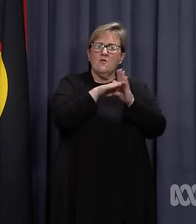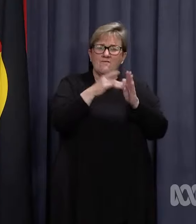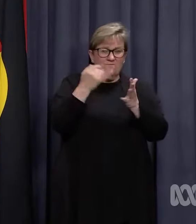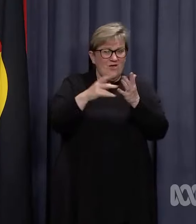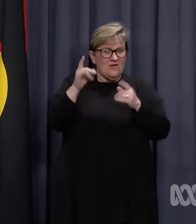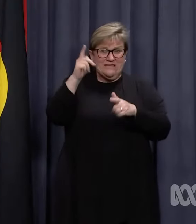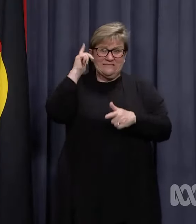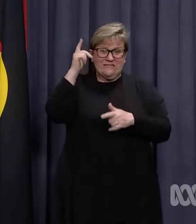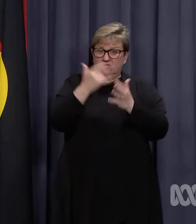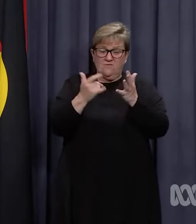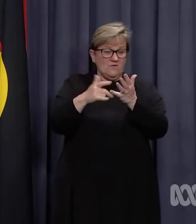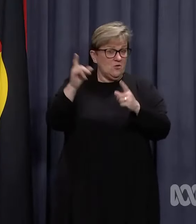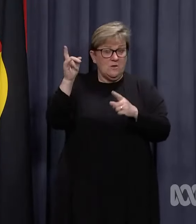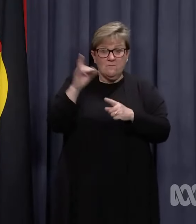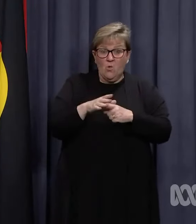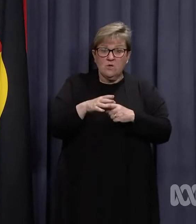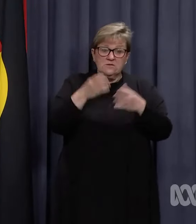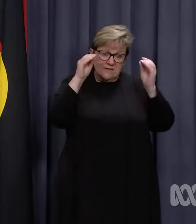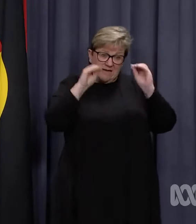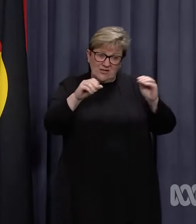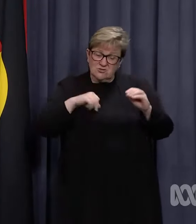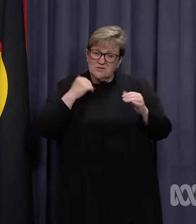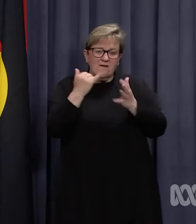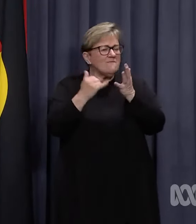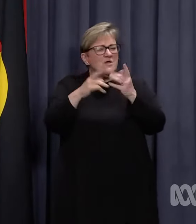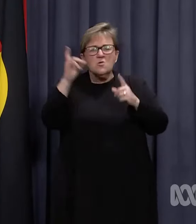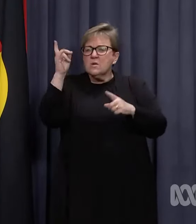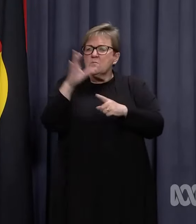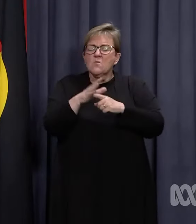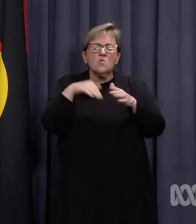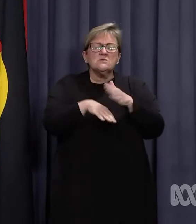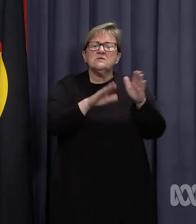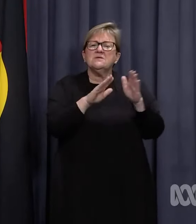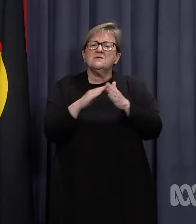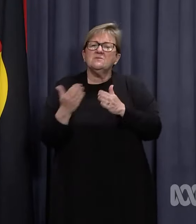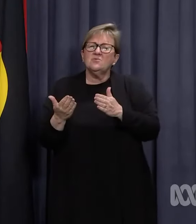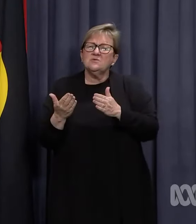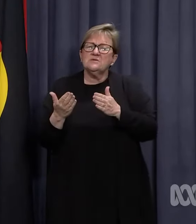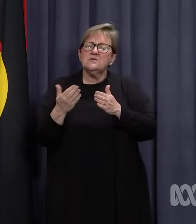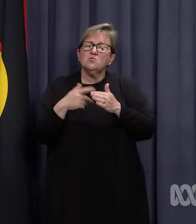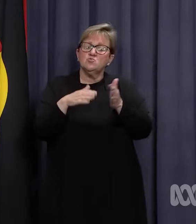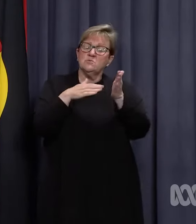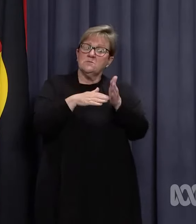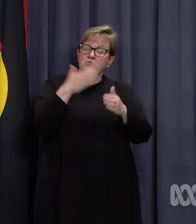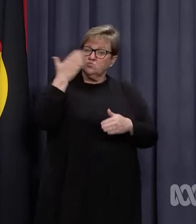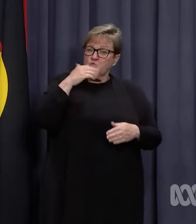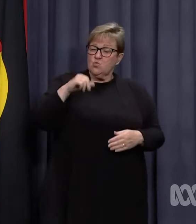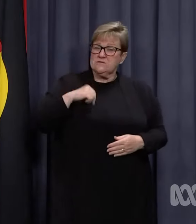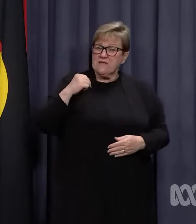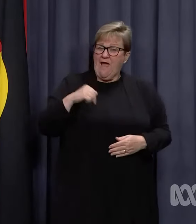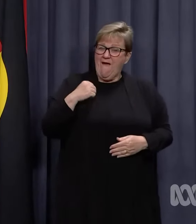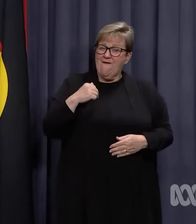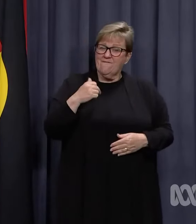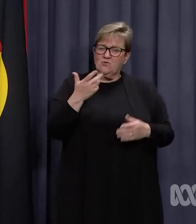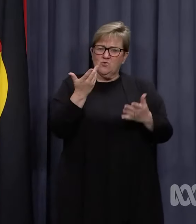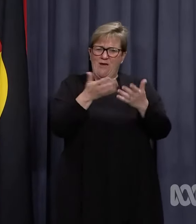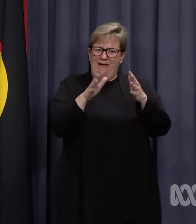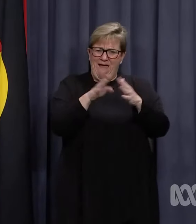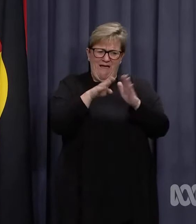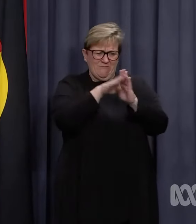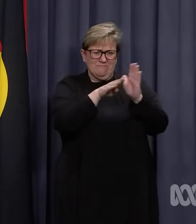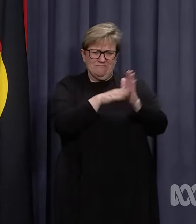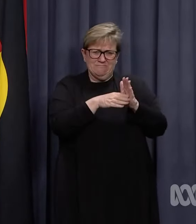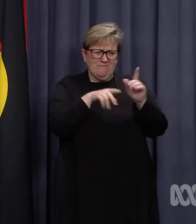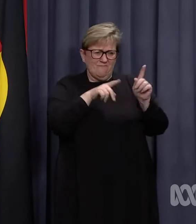that teachers and education staff play in our society. To assist school staff with meeting the critical worker